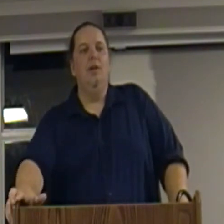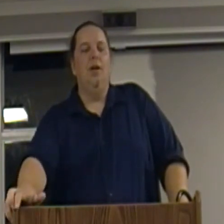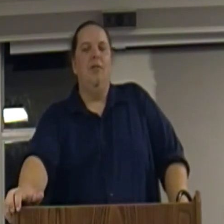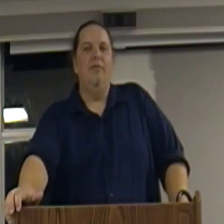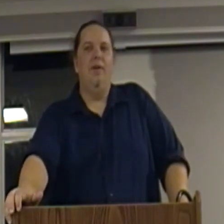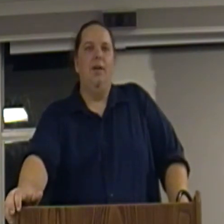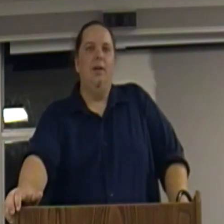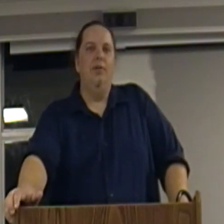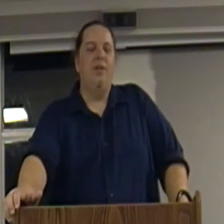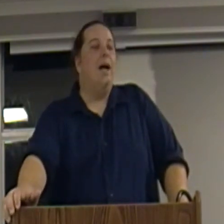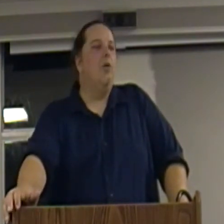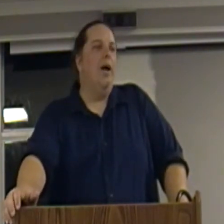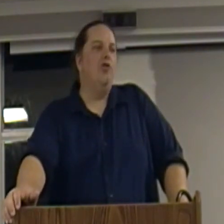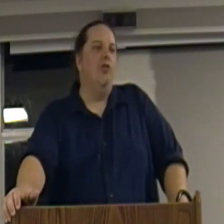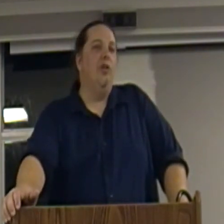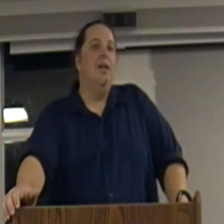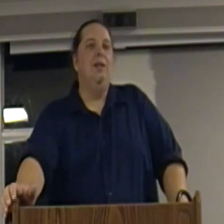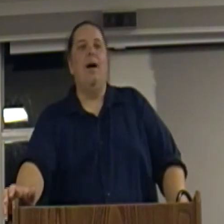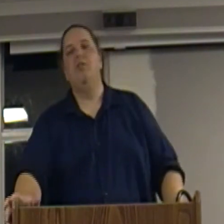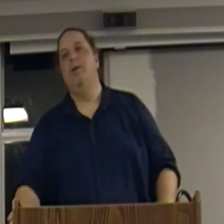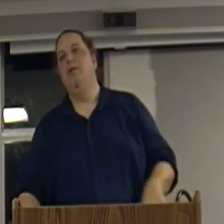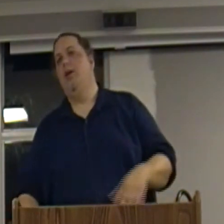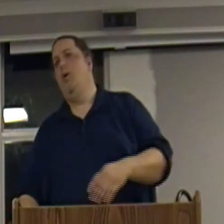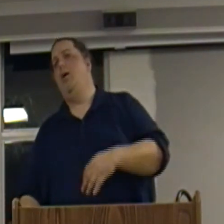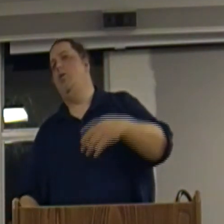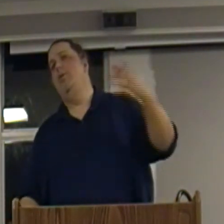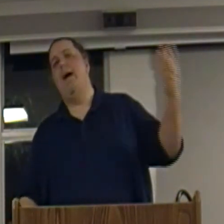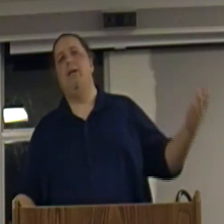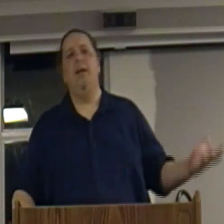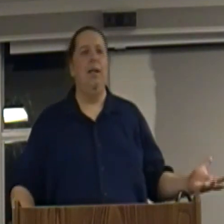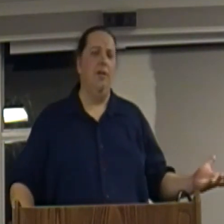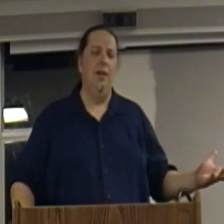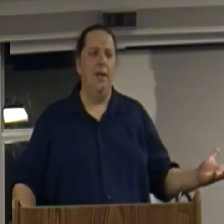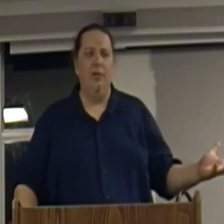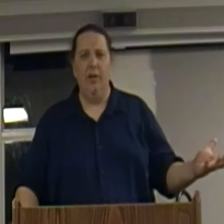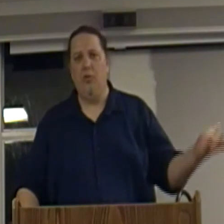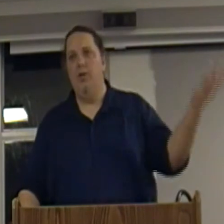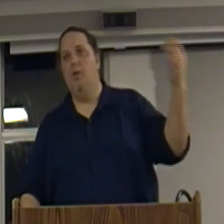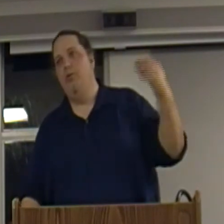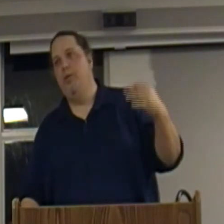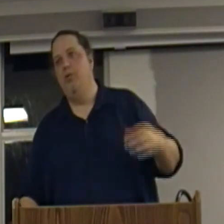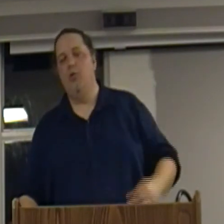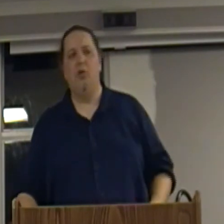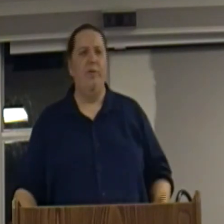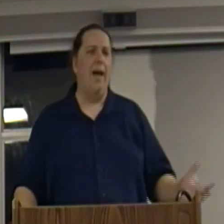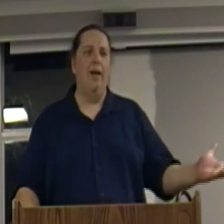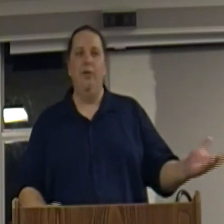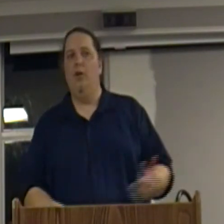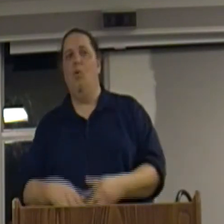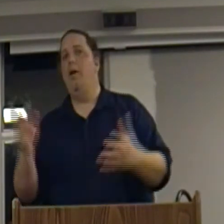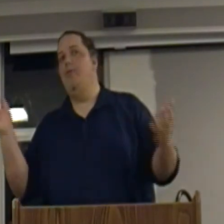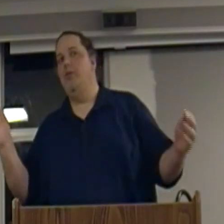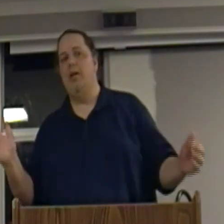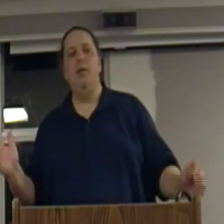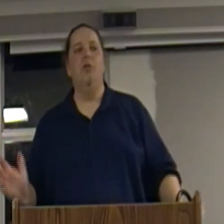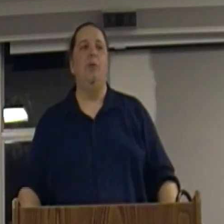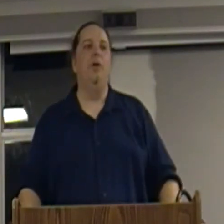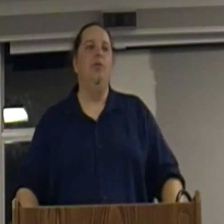of stock crashes he talks and he's like well going back to 1896 when there was a business crash we've had one every ten years almost